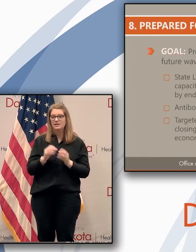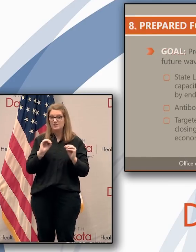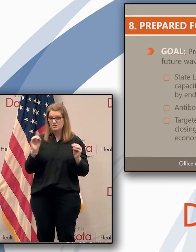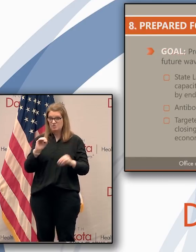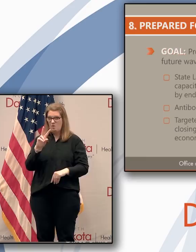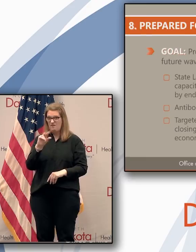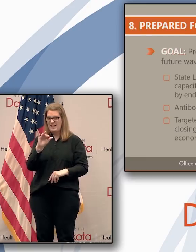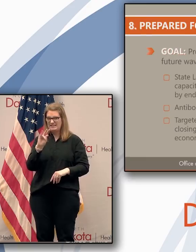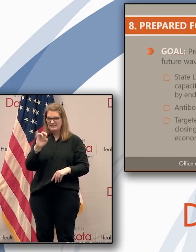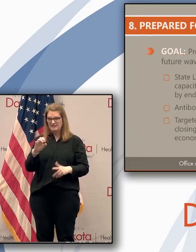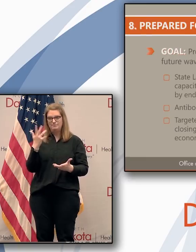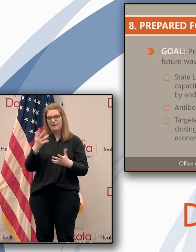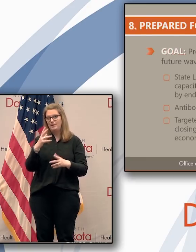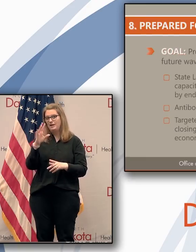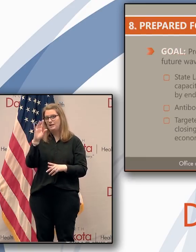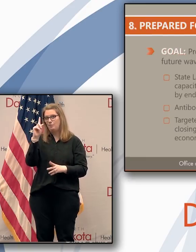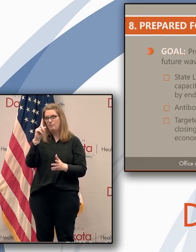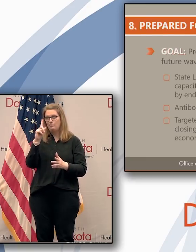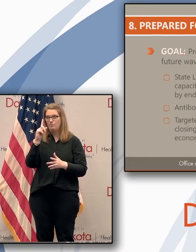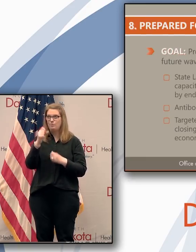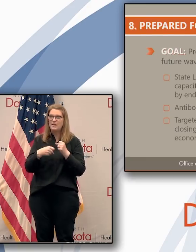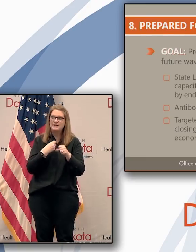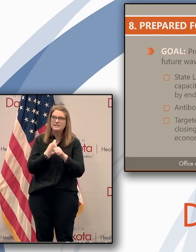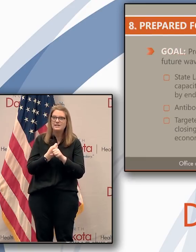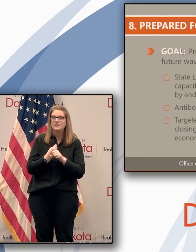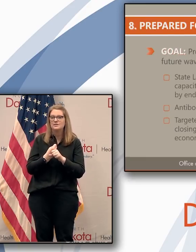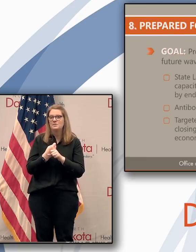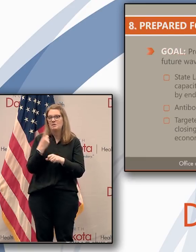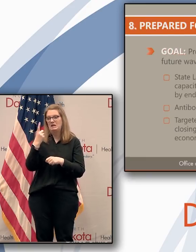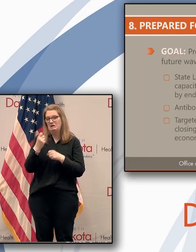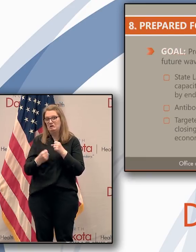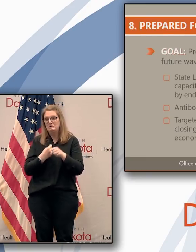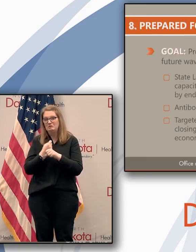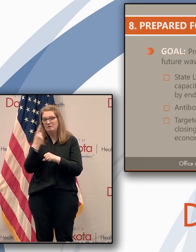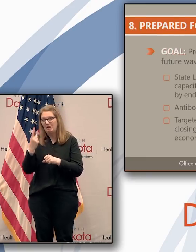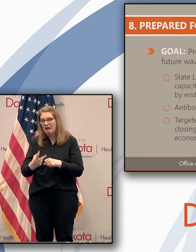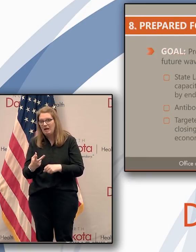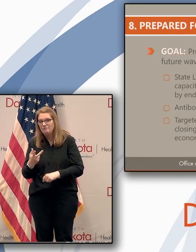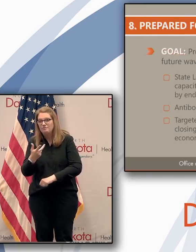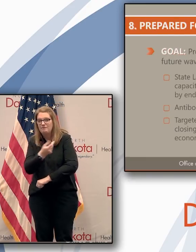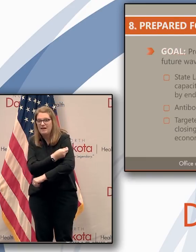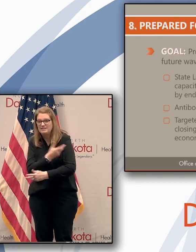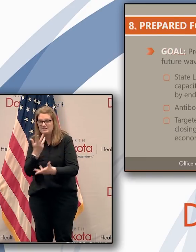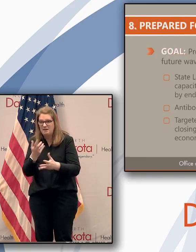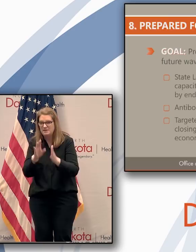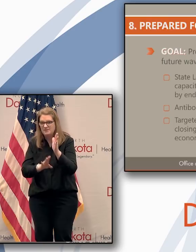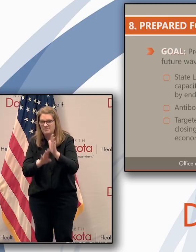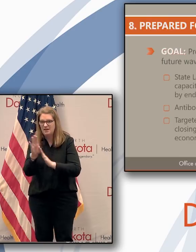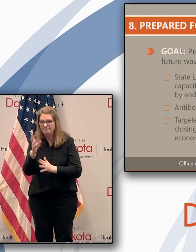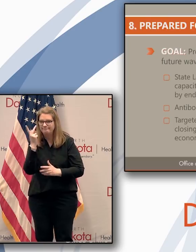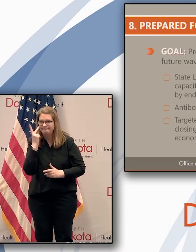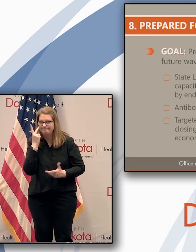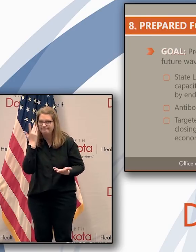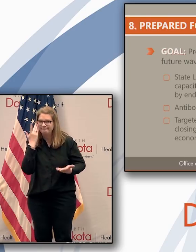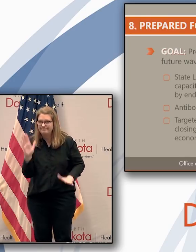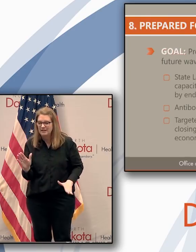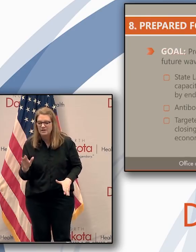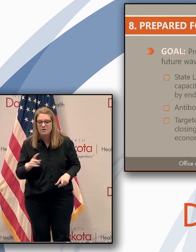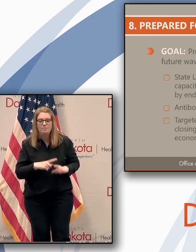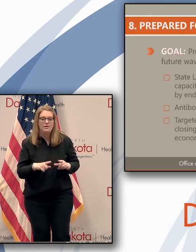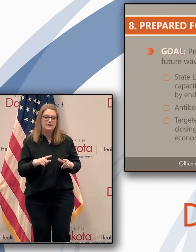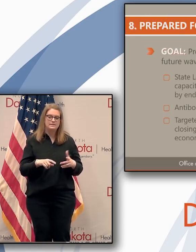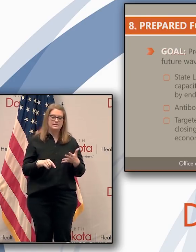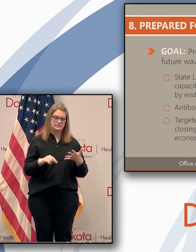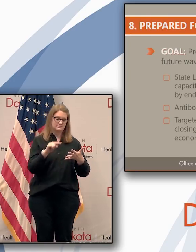prepared for dealing with resurgences. And again, the things we've demonstrated here today, the broader testing capability, the